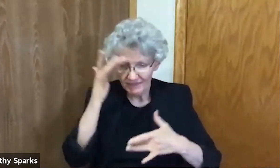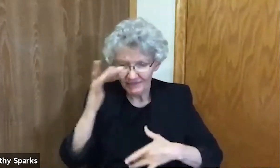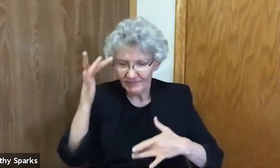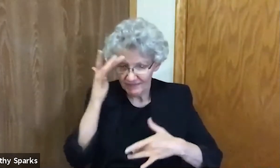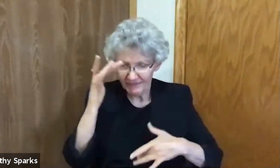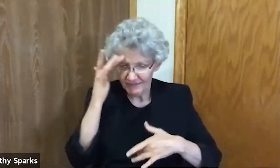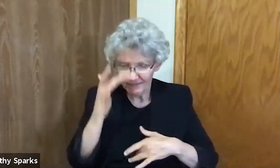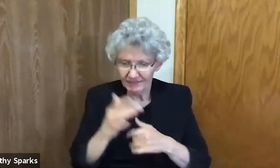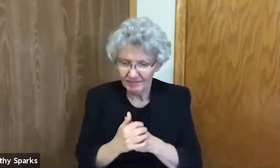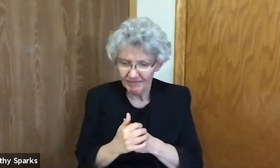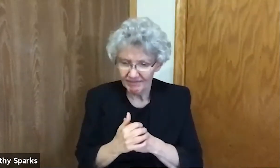For those fighting disease.